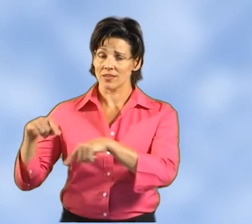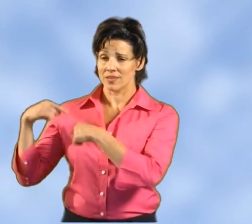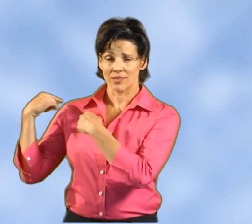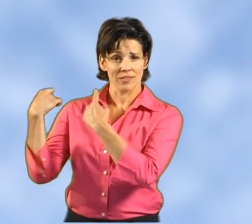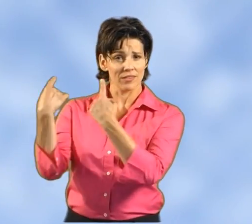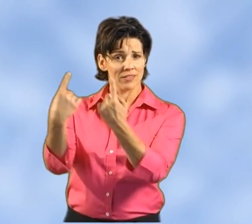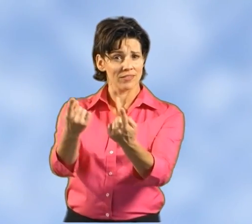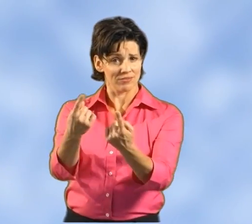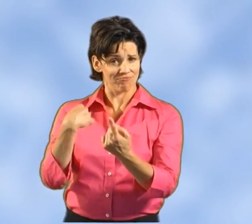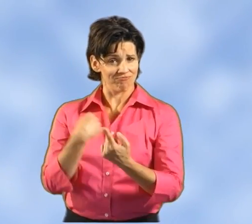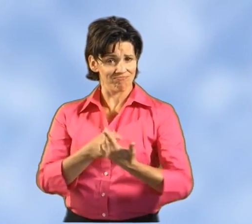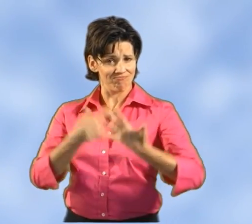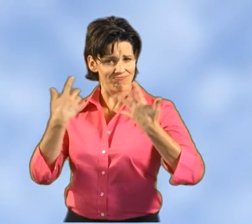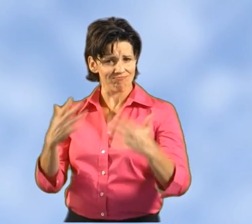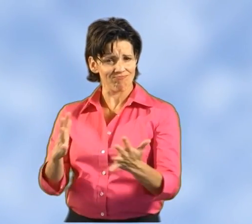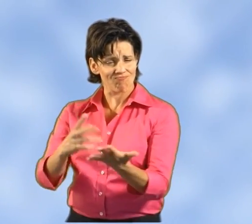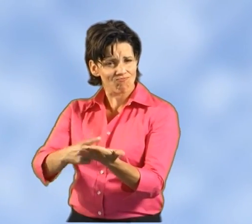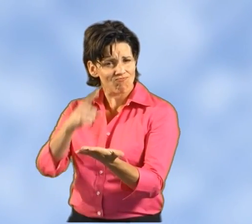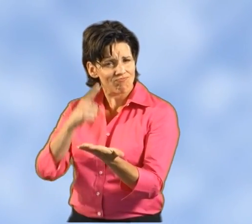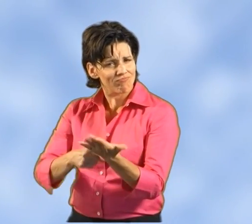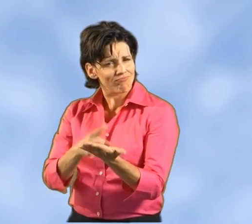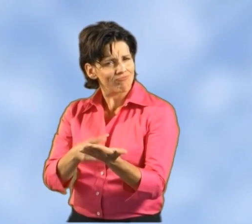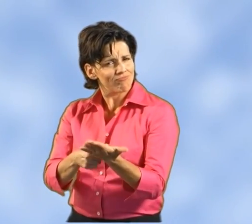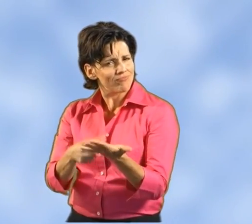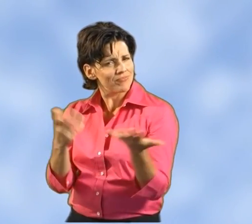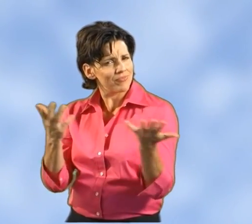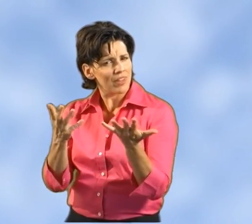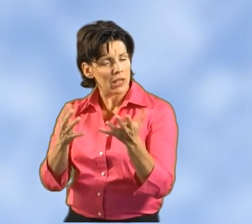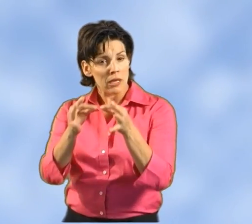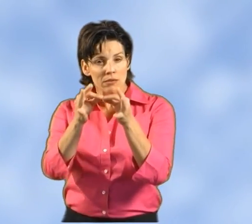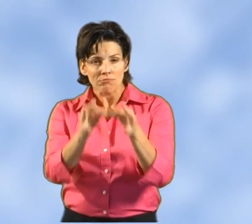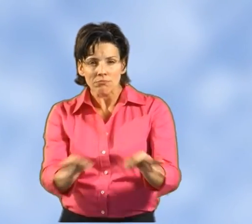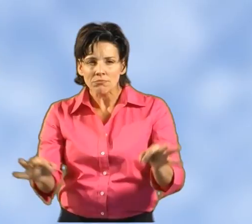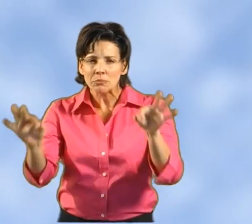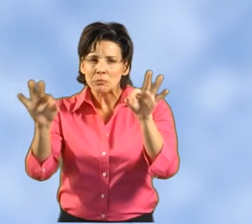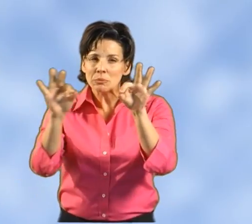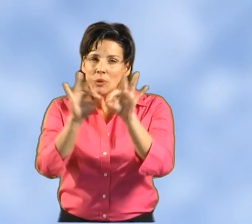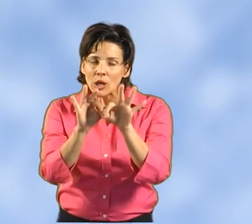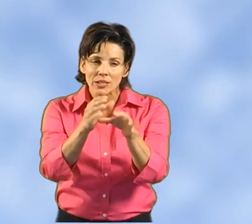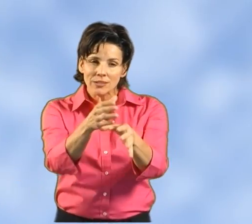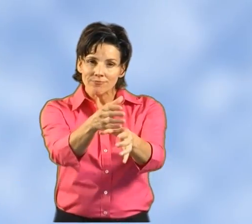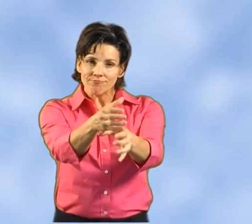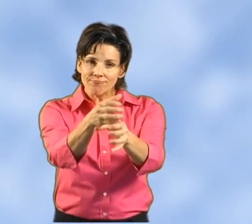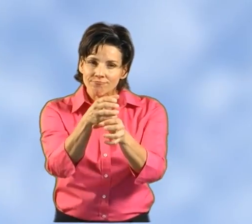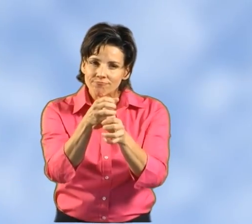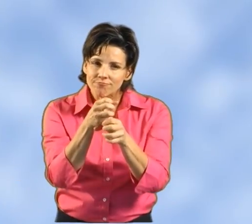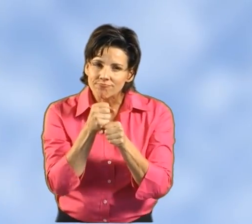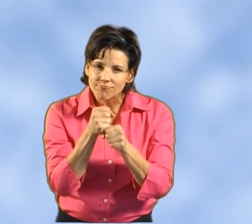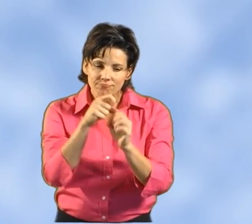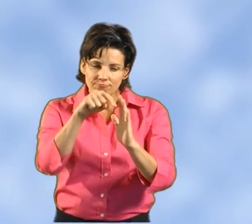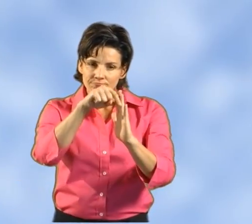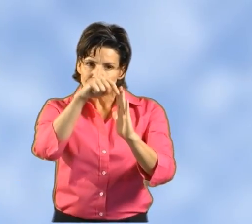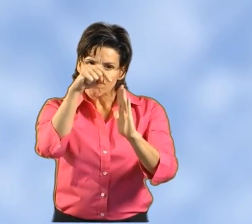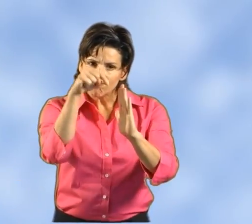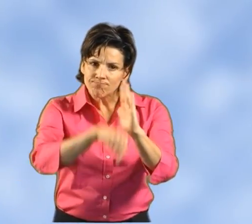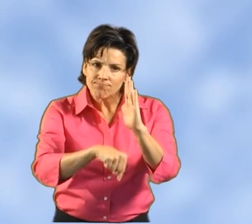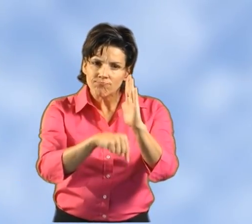Throughout the chapters of this DVD, we've talked about the importance of obtaining complete and